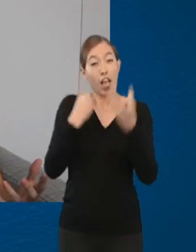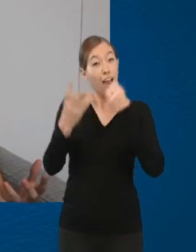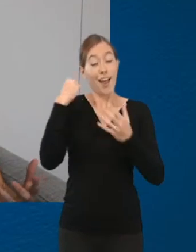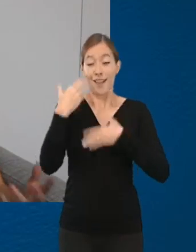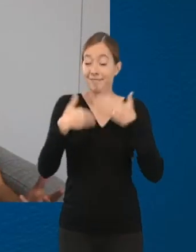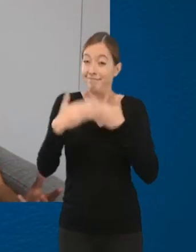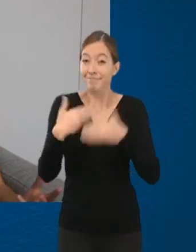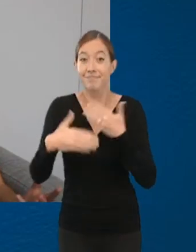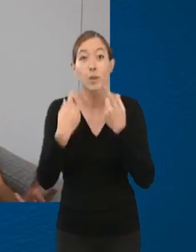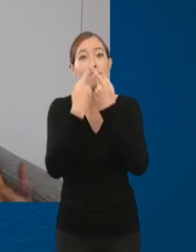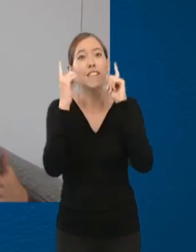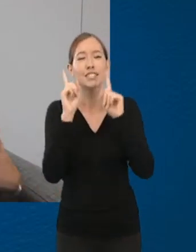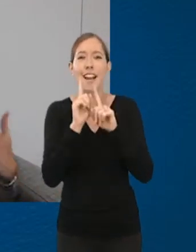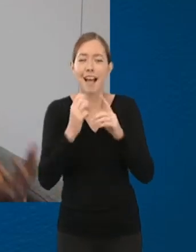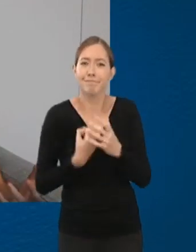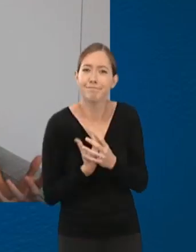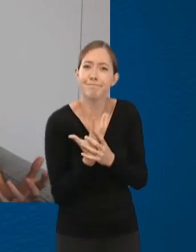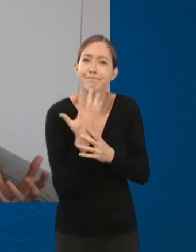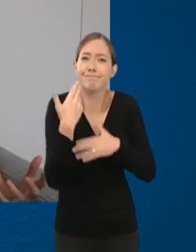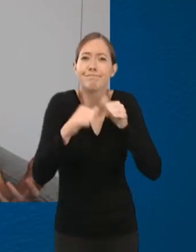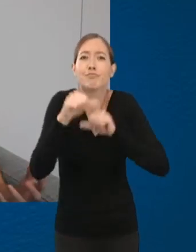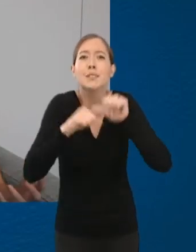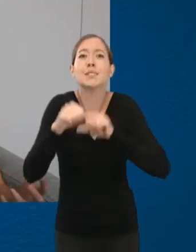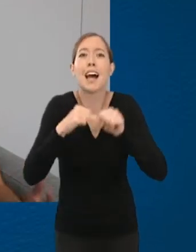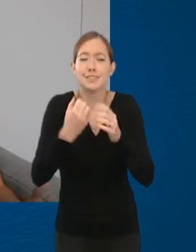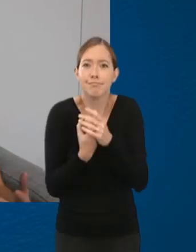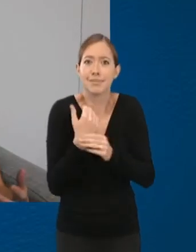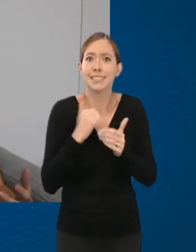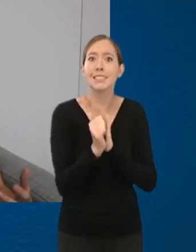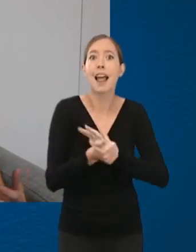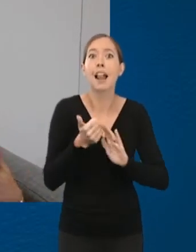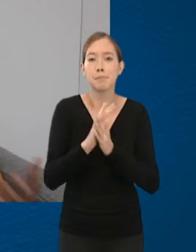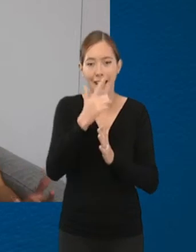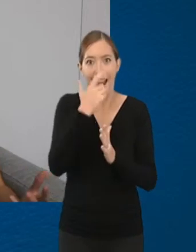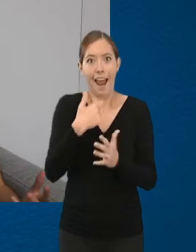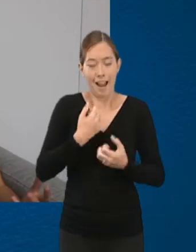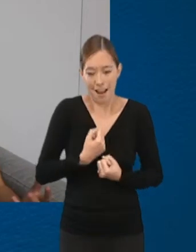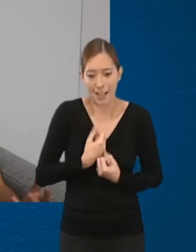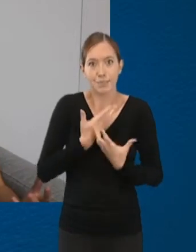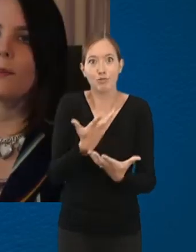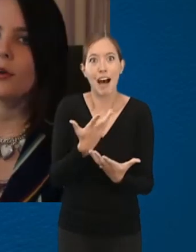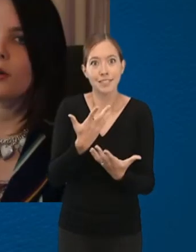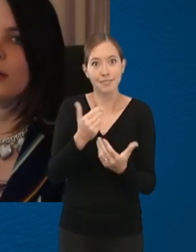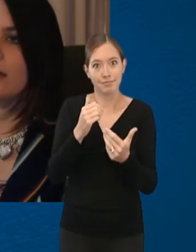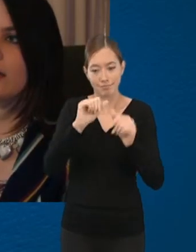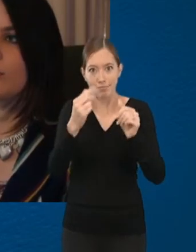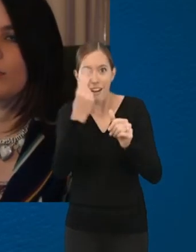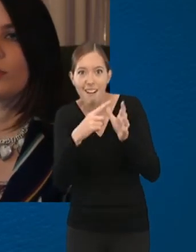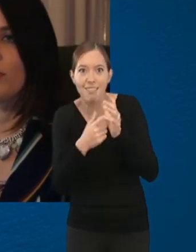is a nurturing process. It's about developing your talent so you can express yourself even better in the work that you create. You can make an appointment with the